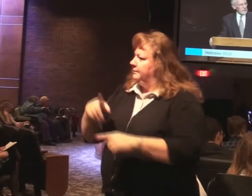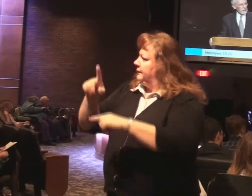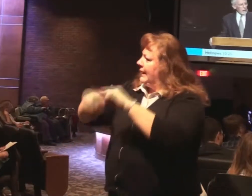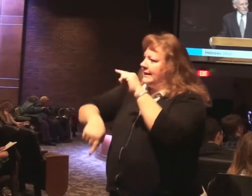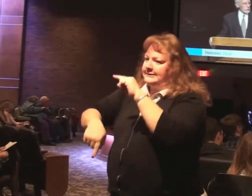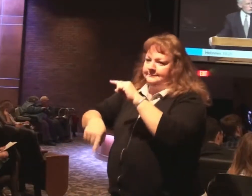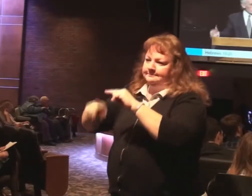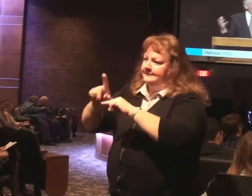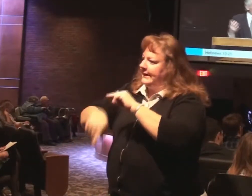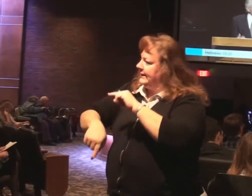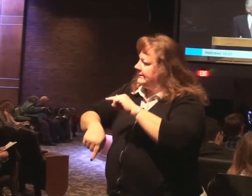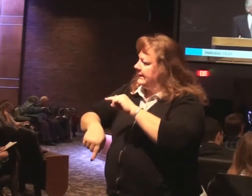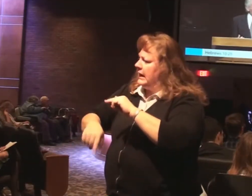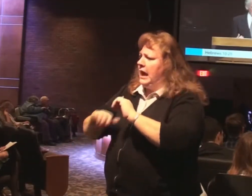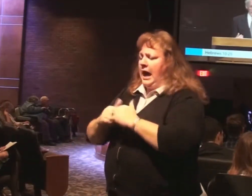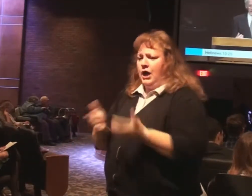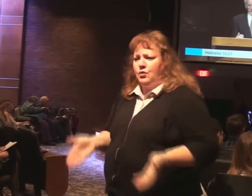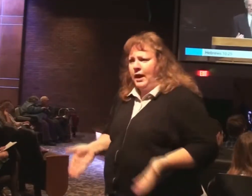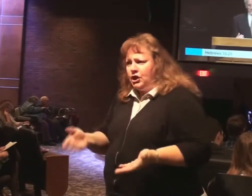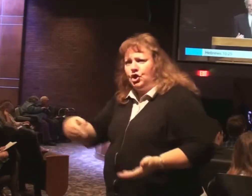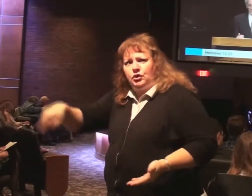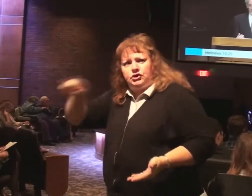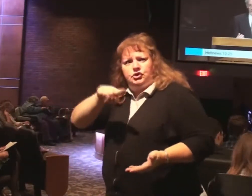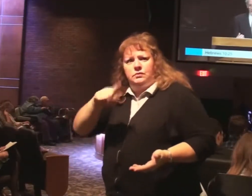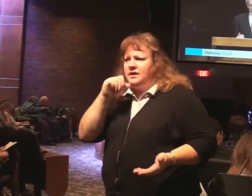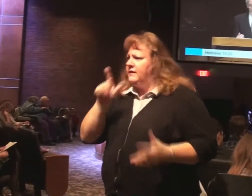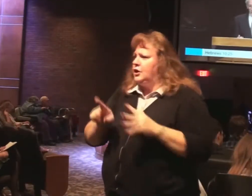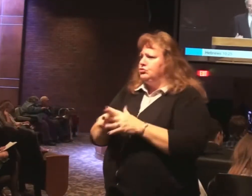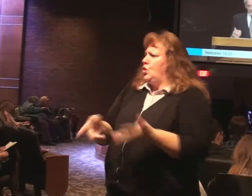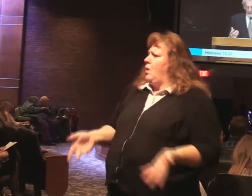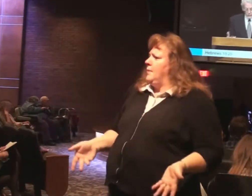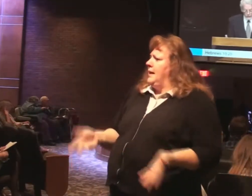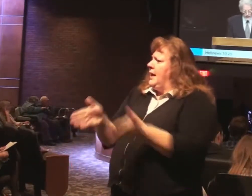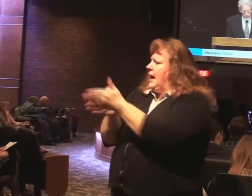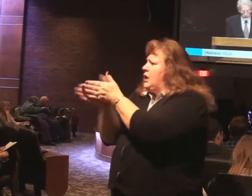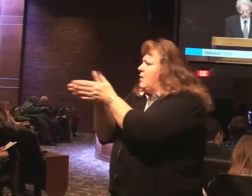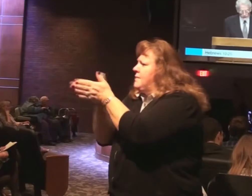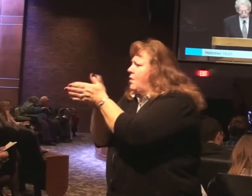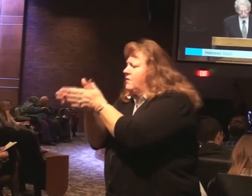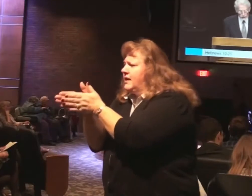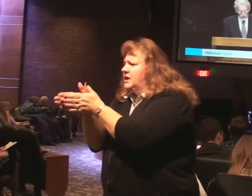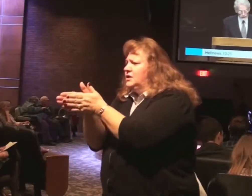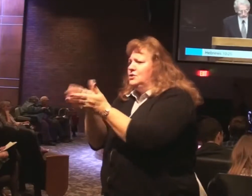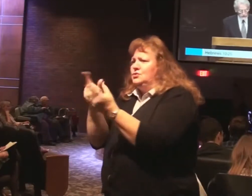How are you going to encourage one another? Motivate one another to love and good deeds?